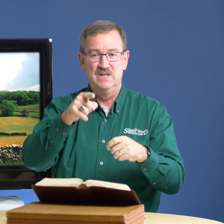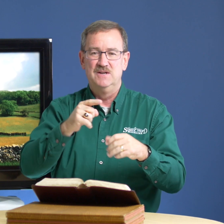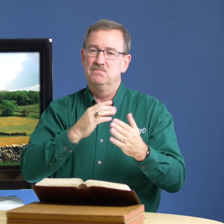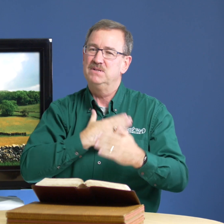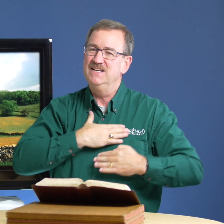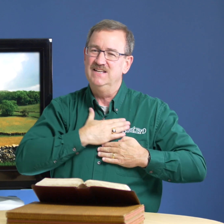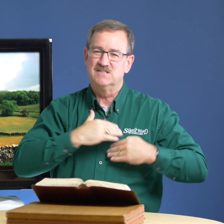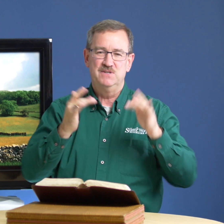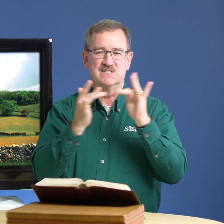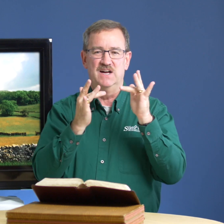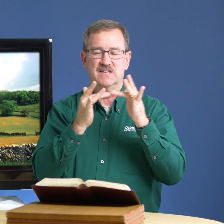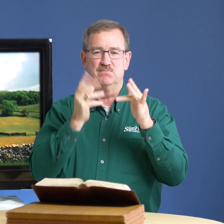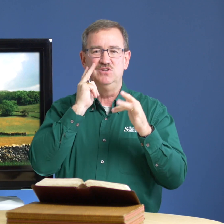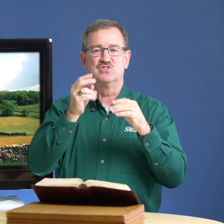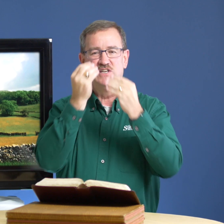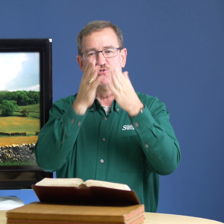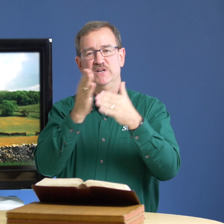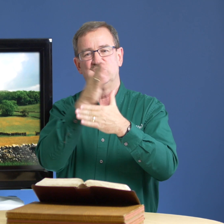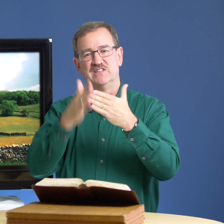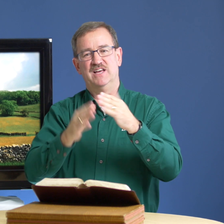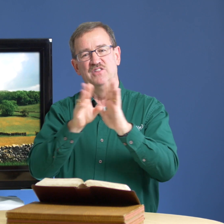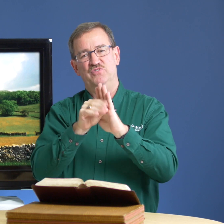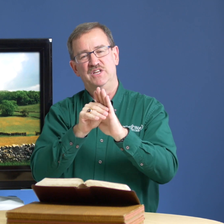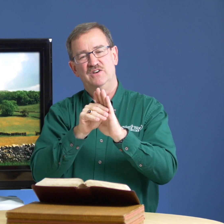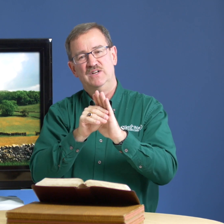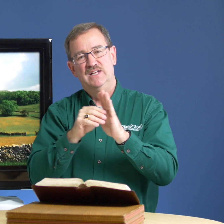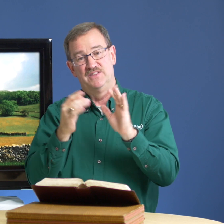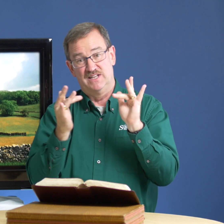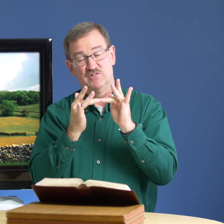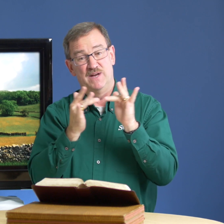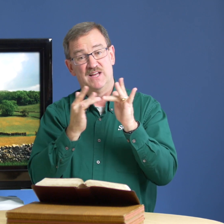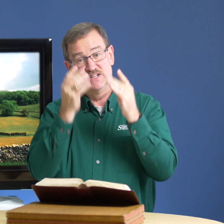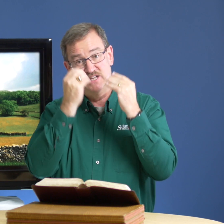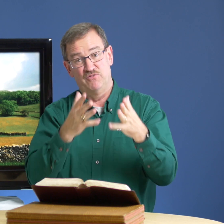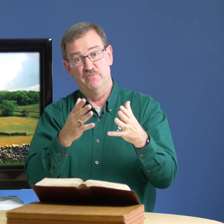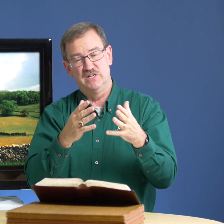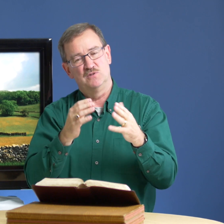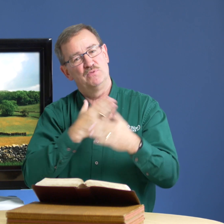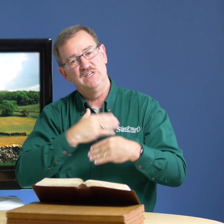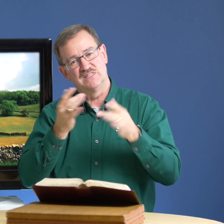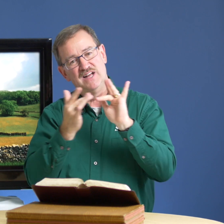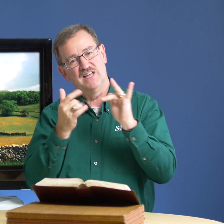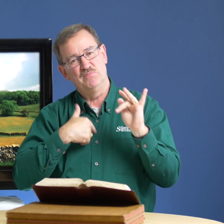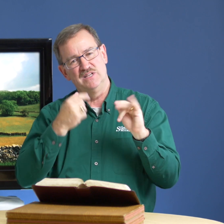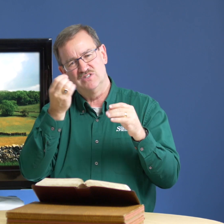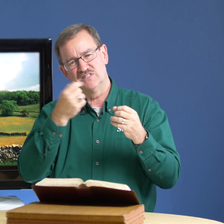please please contact me you'll see information at the end of the video that gives my contact information please contact me and just